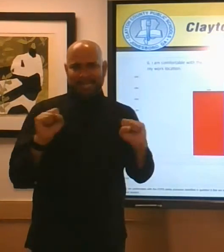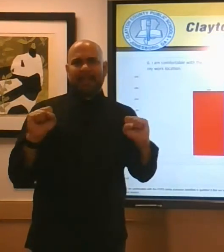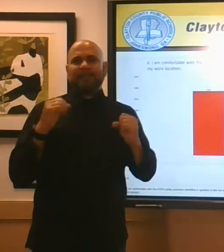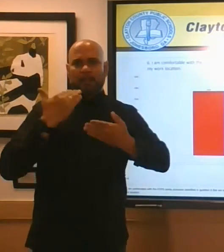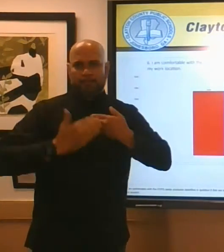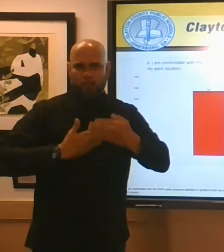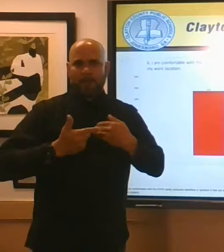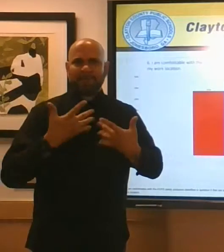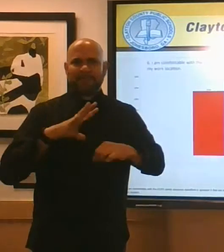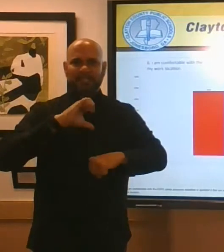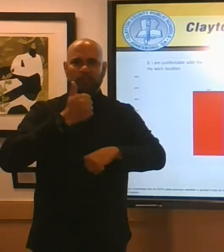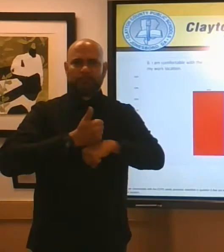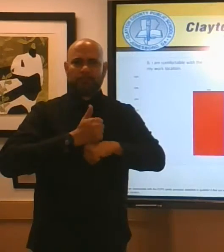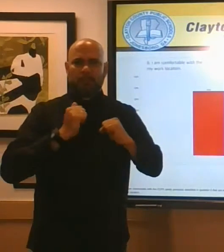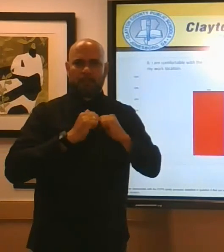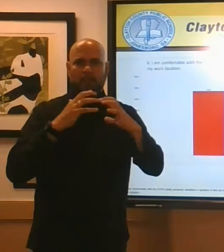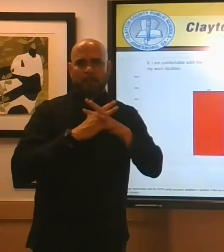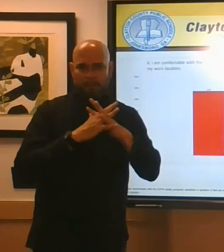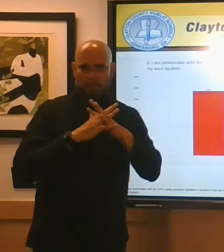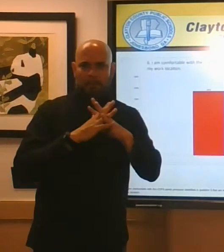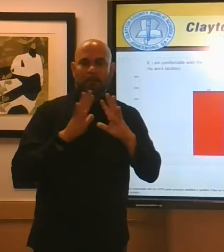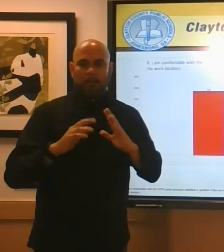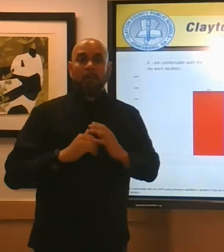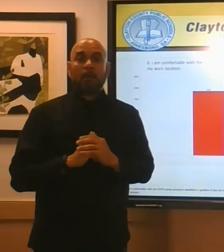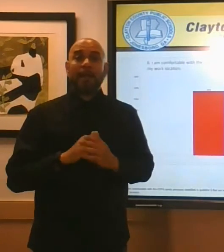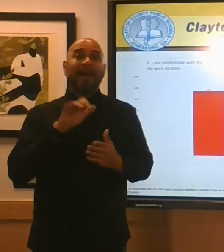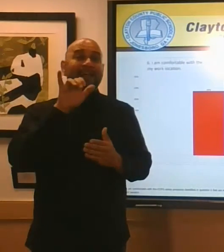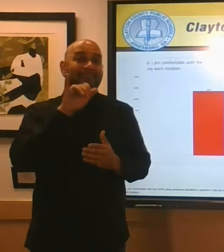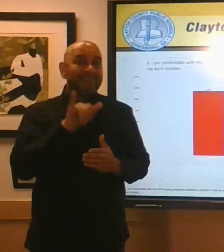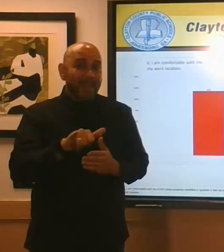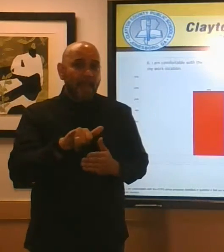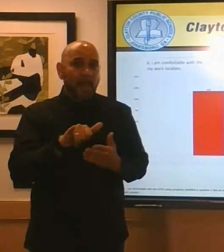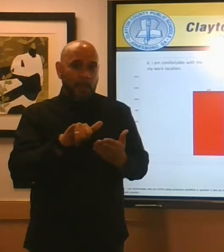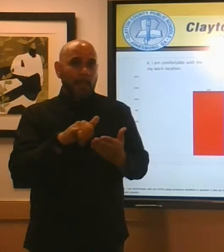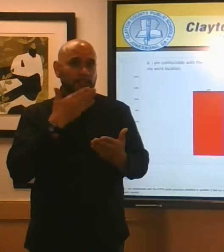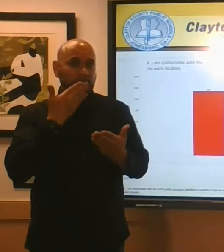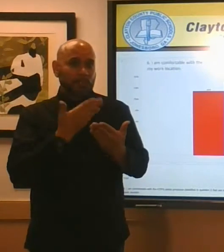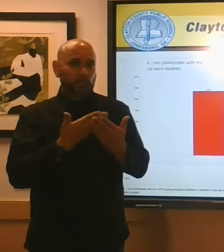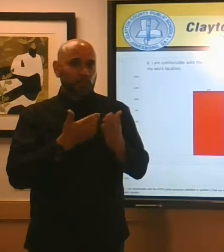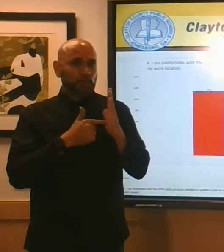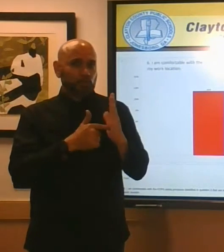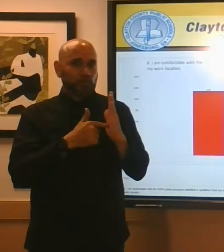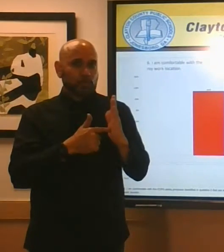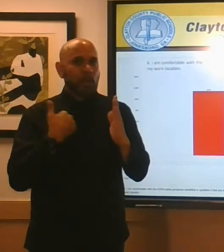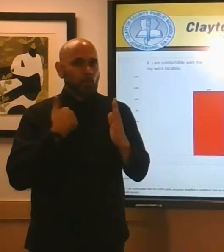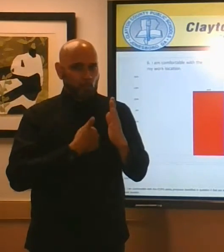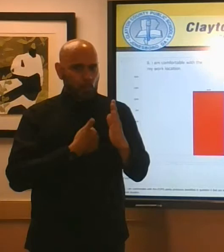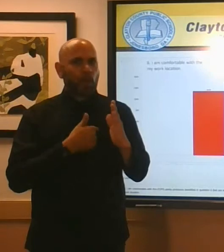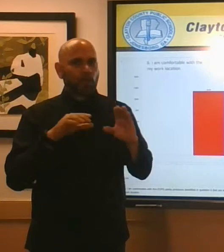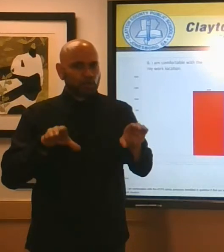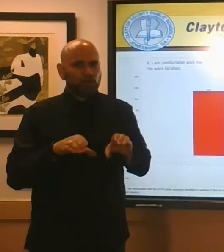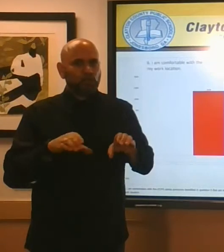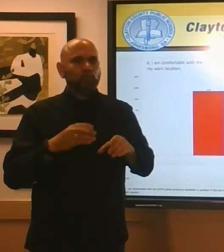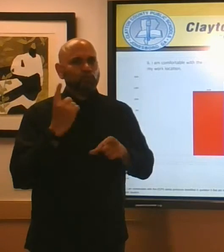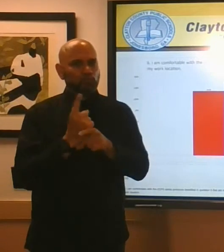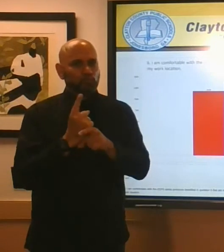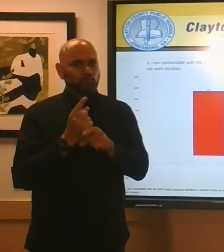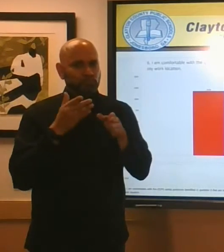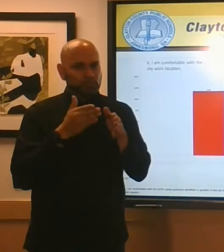protocols that we have put in place and so that's a good a good indicator that we're moving in the right direction